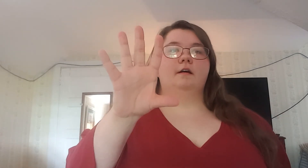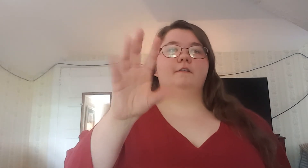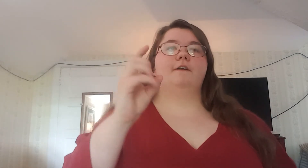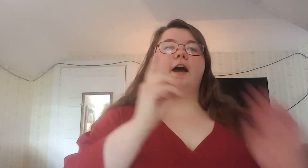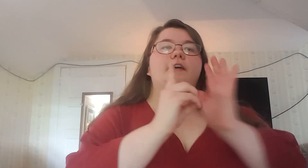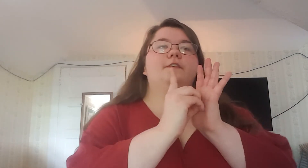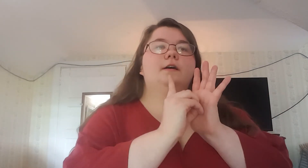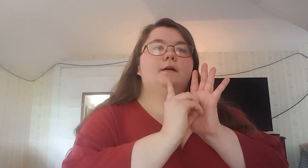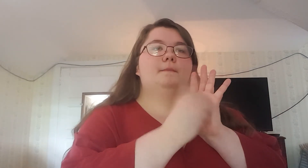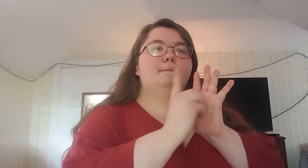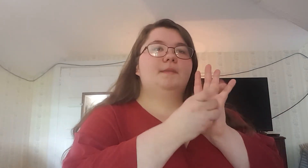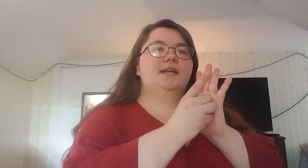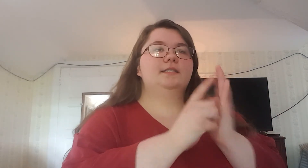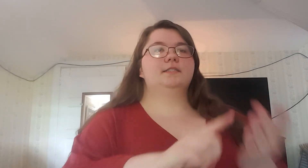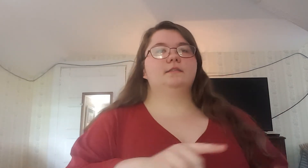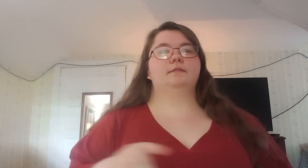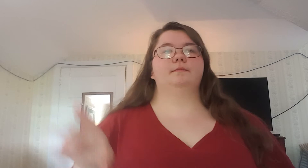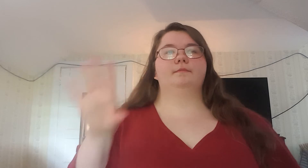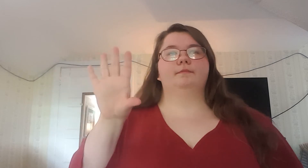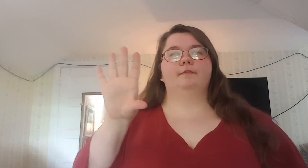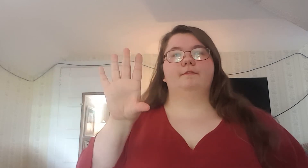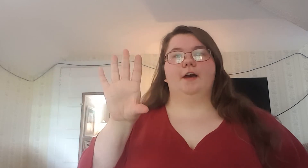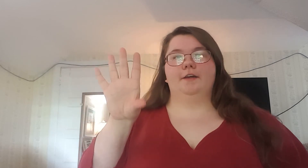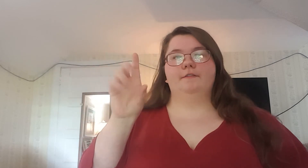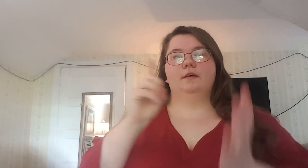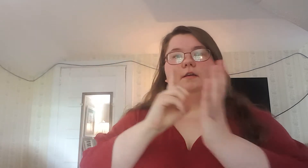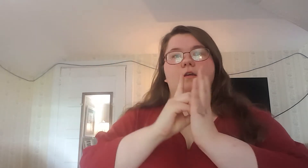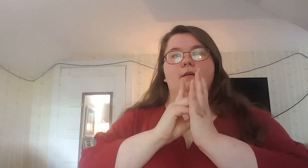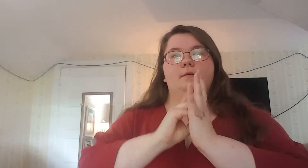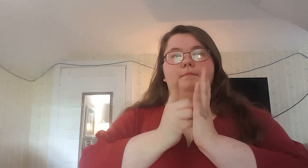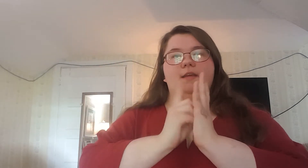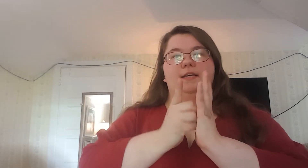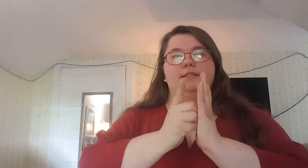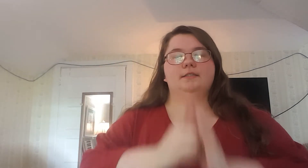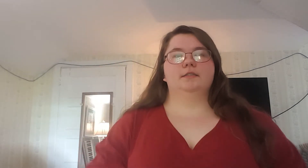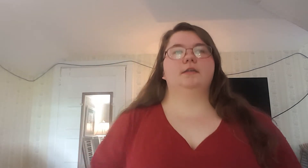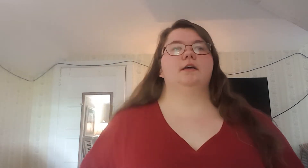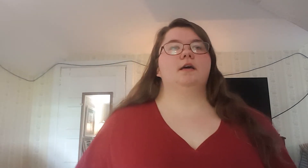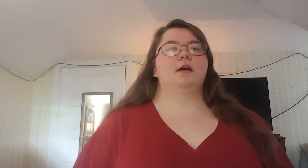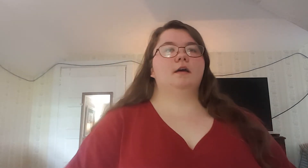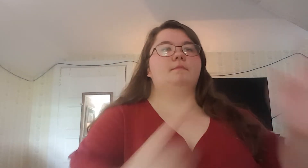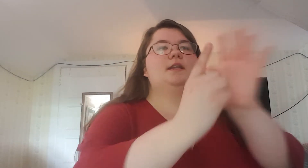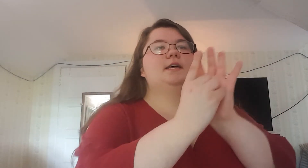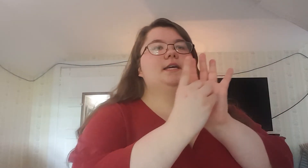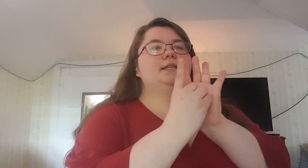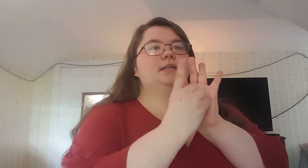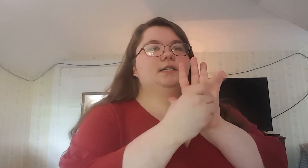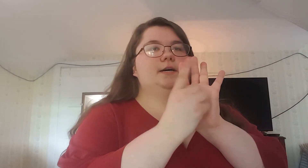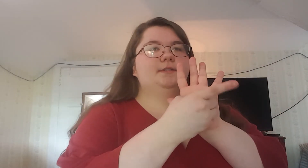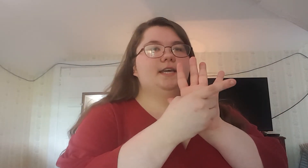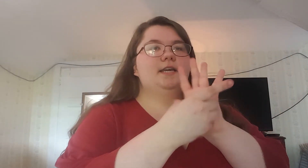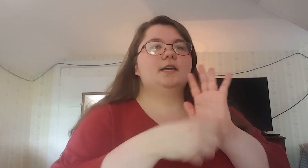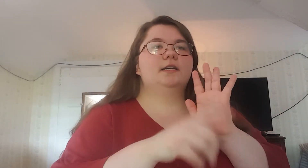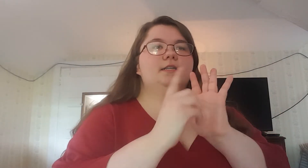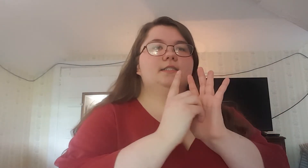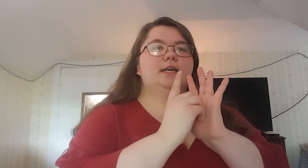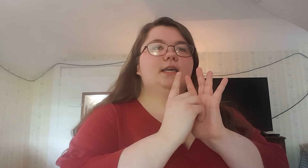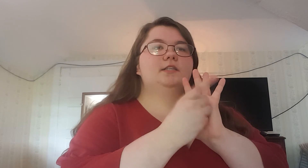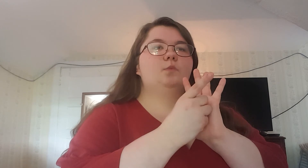5 minutes, 5 minutes. Minute is a double take, second is